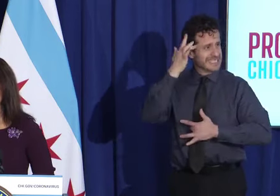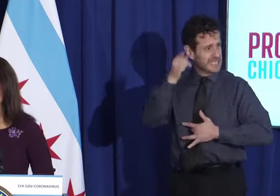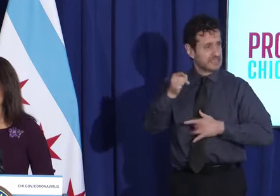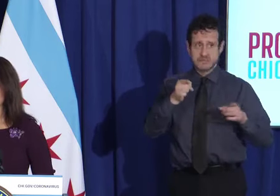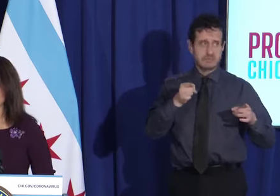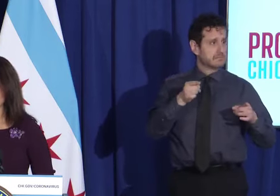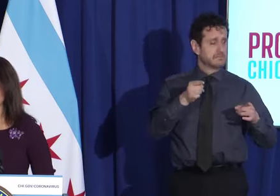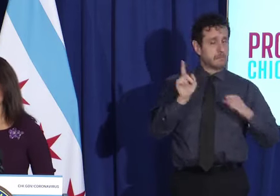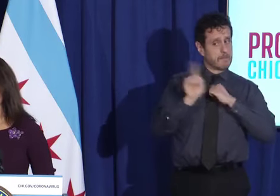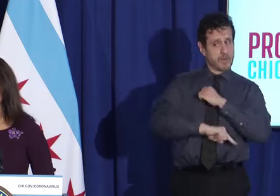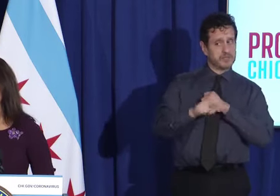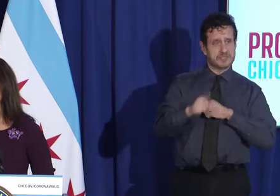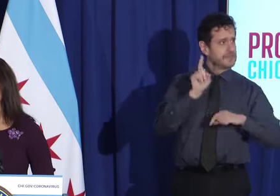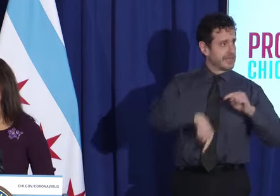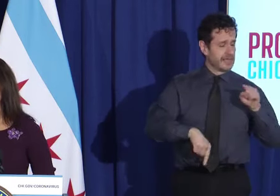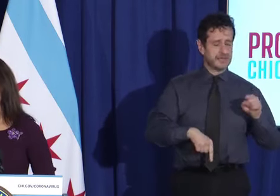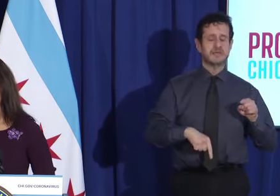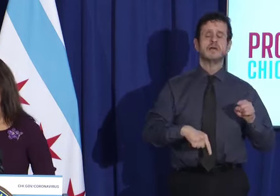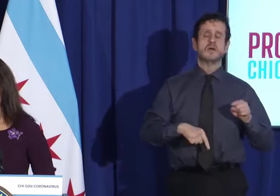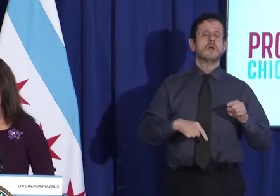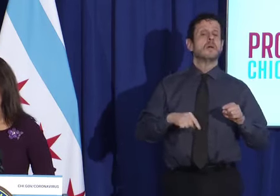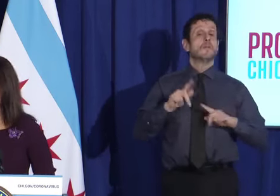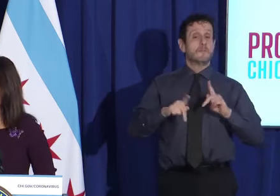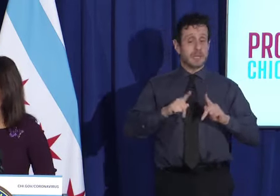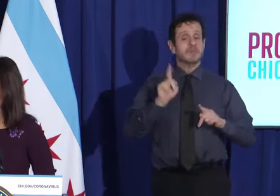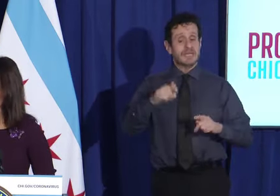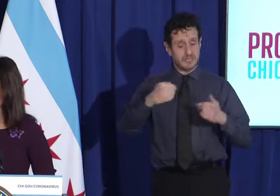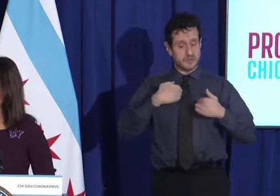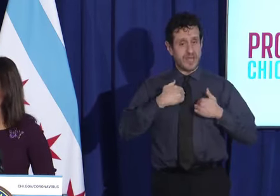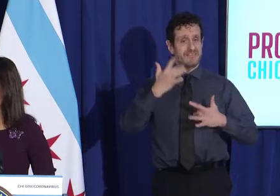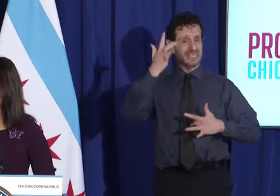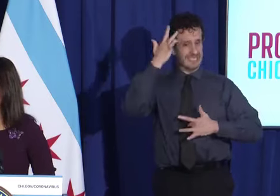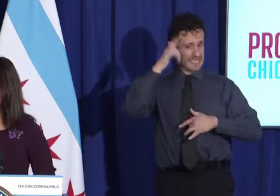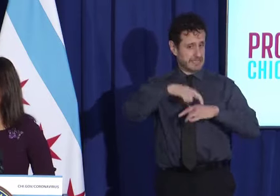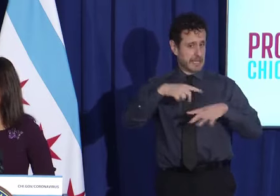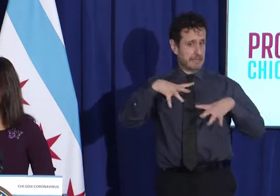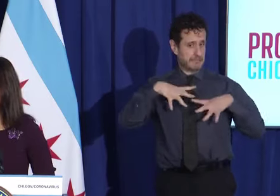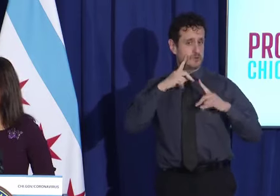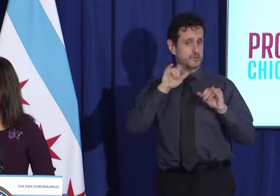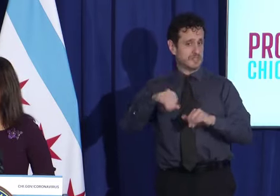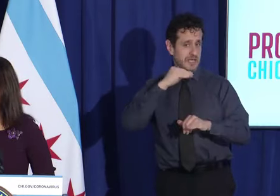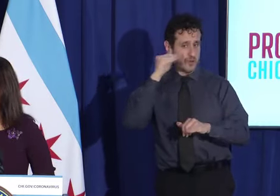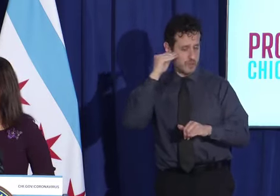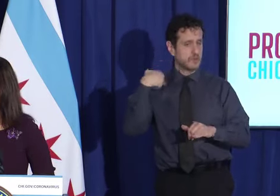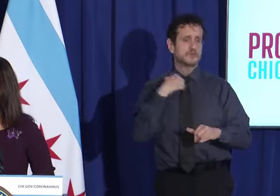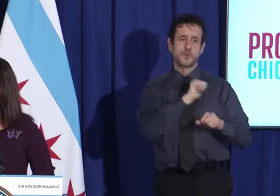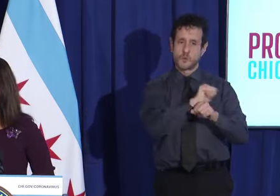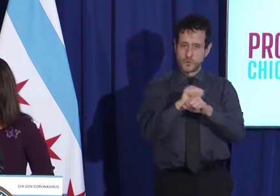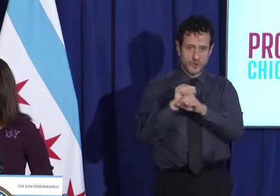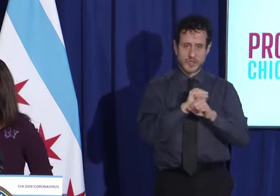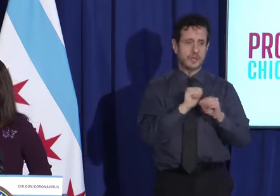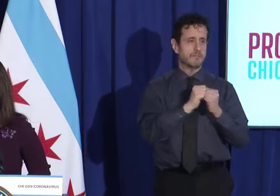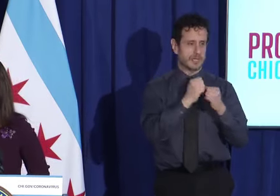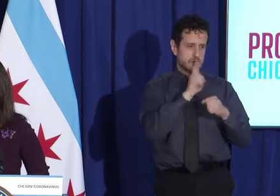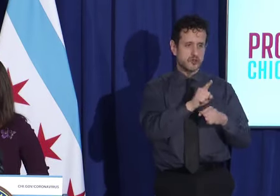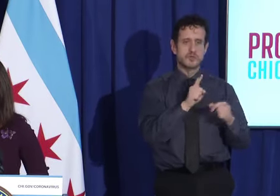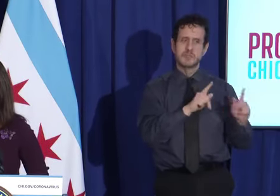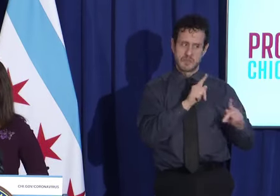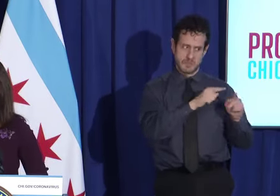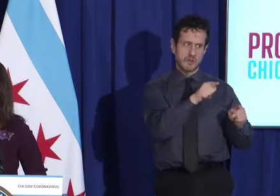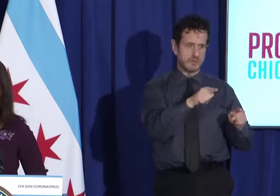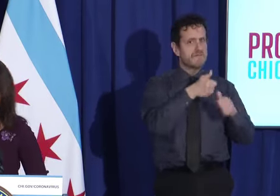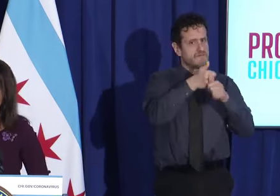working with a lot of our partner organizations to make sure of that. Was there another question on the enforcement? No, I think she was wondering exactly Anti